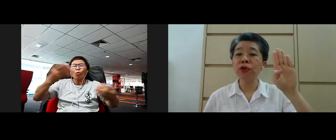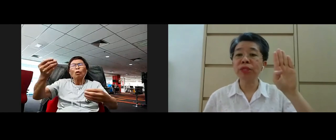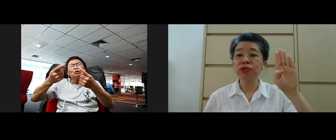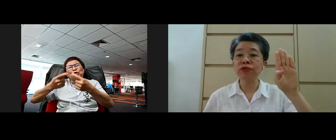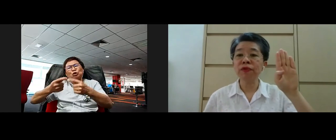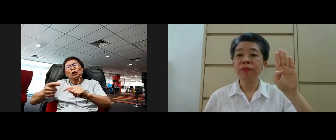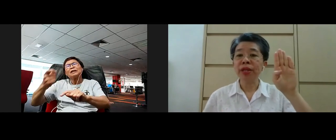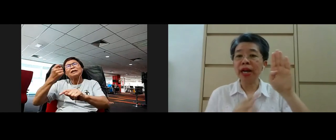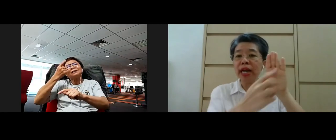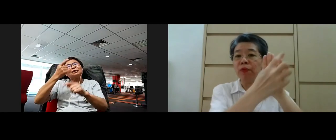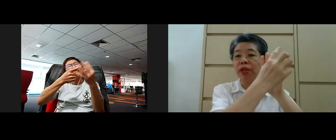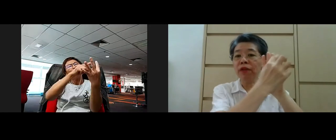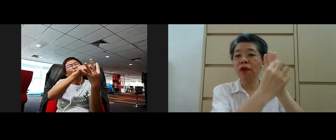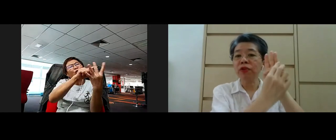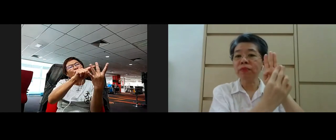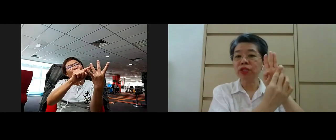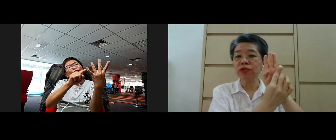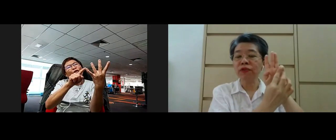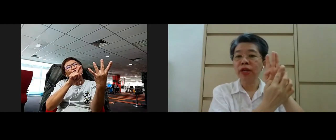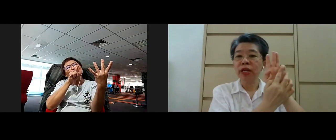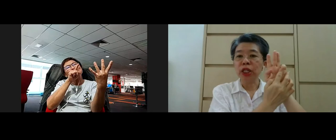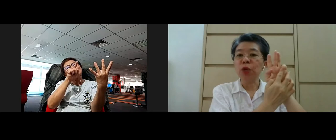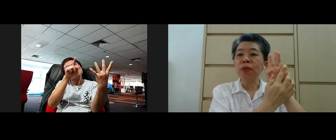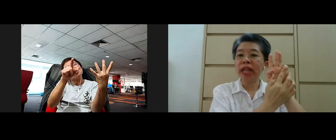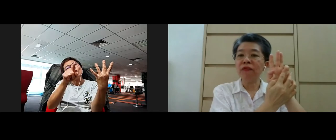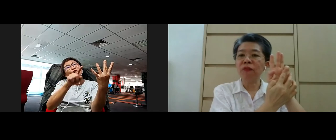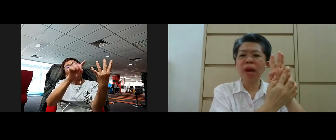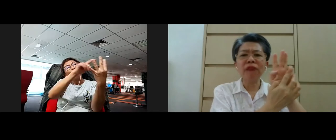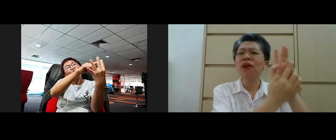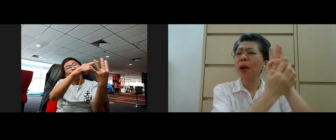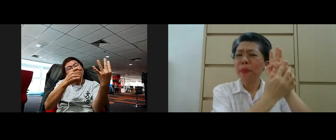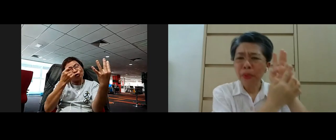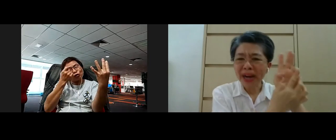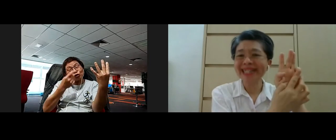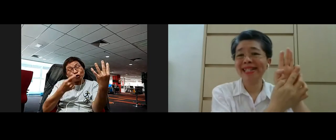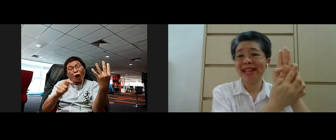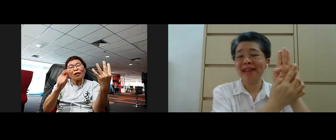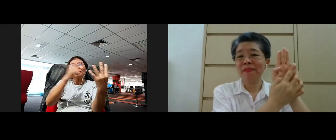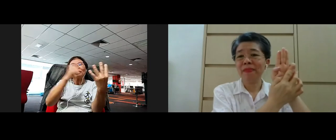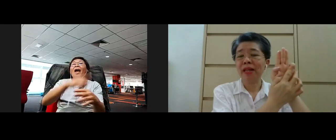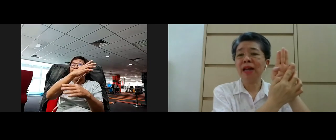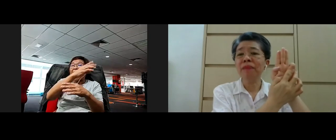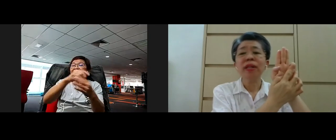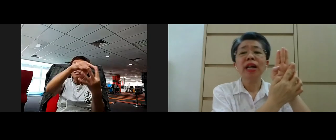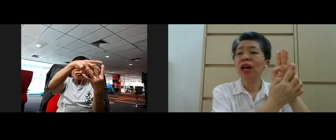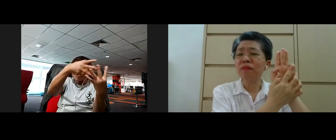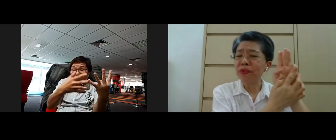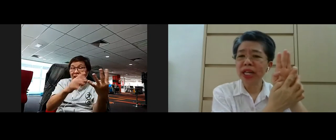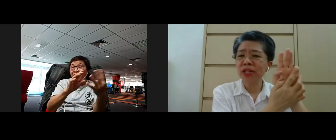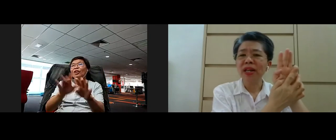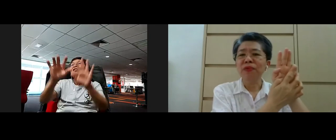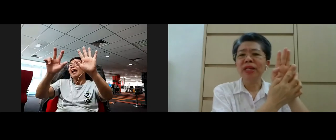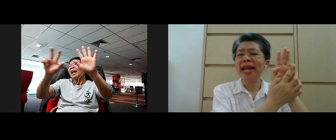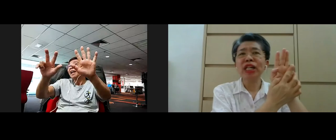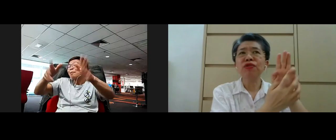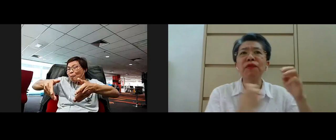the four noble truth yeah and within the four noble truth the noble evil path practice that yeah a lot of